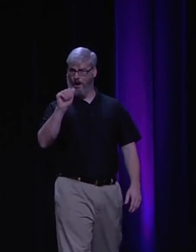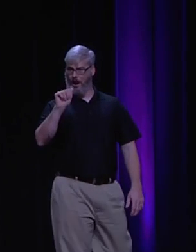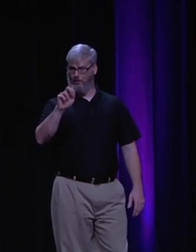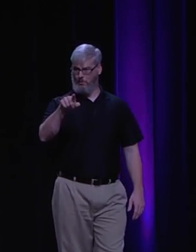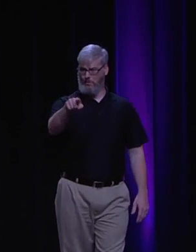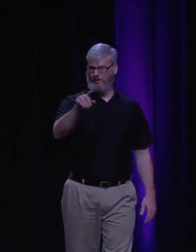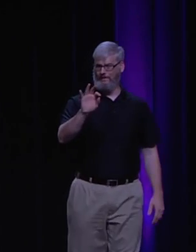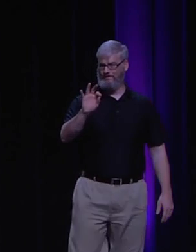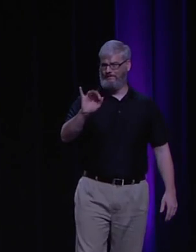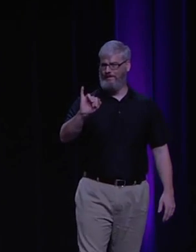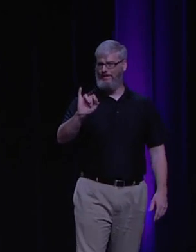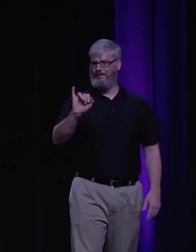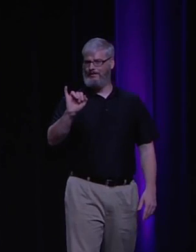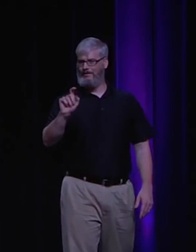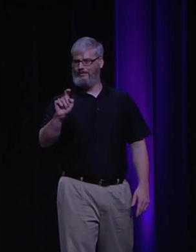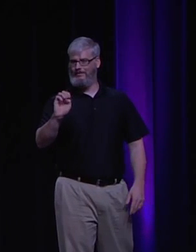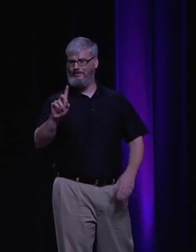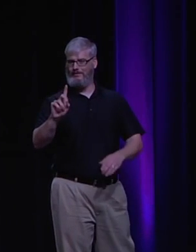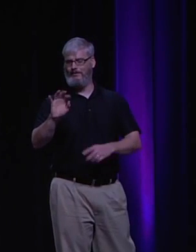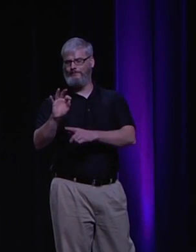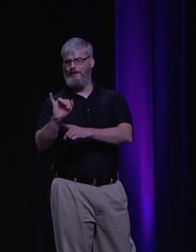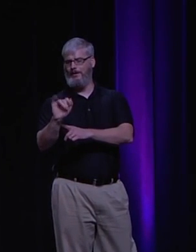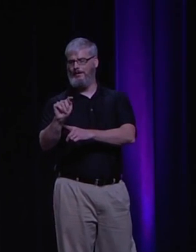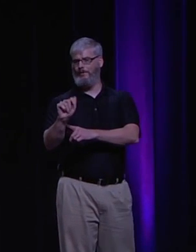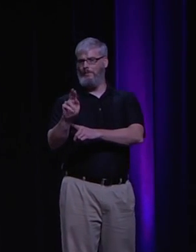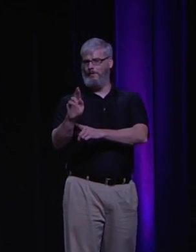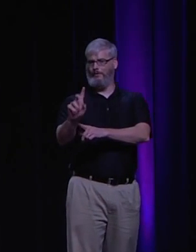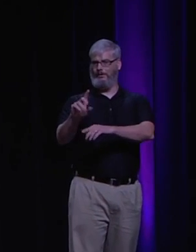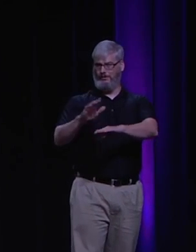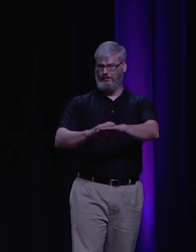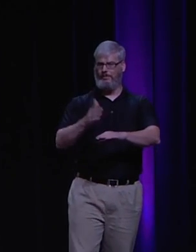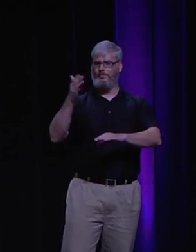Or are we kind of fixed on there is no God?